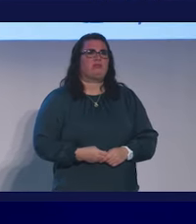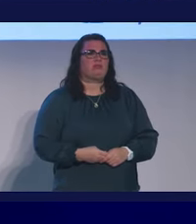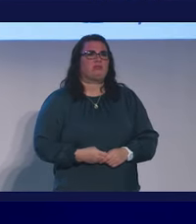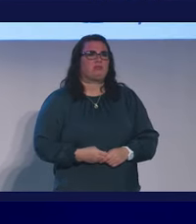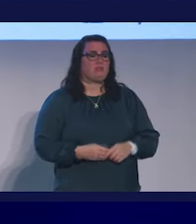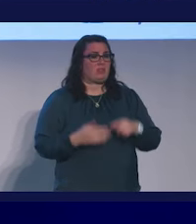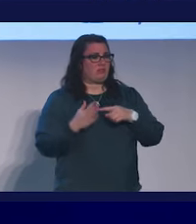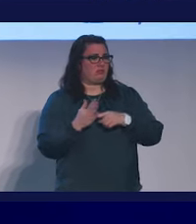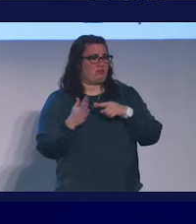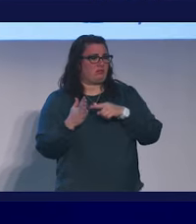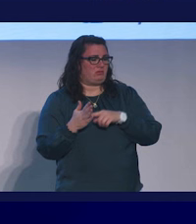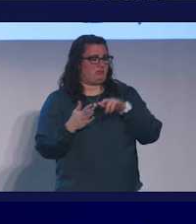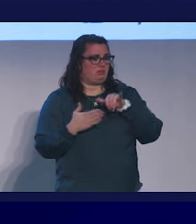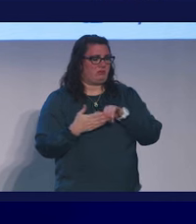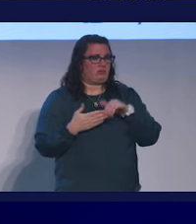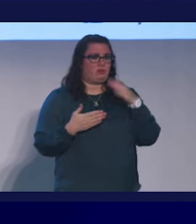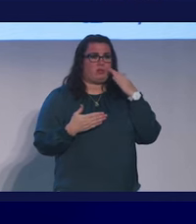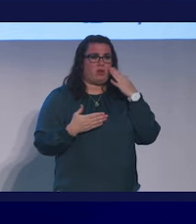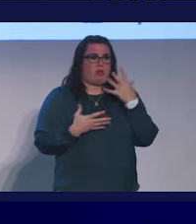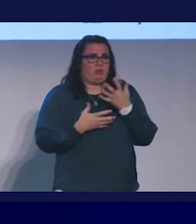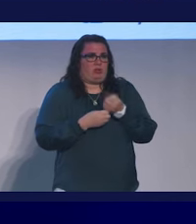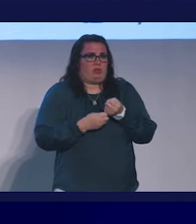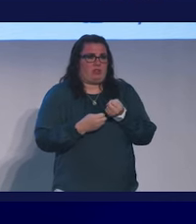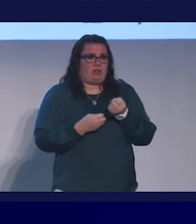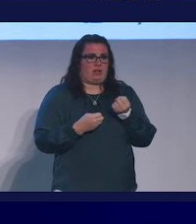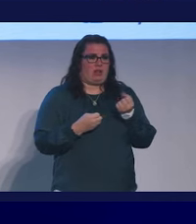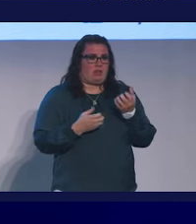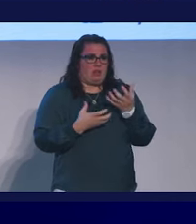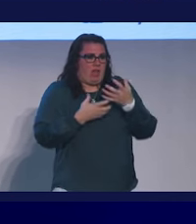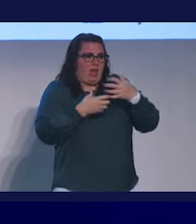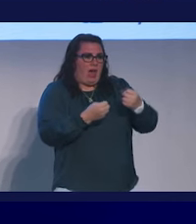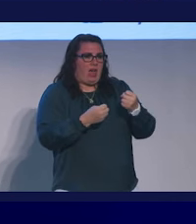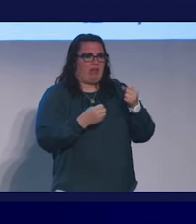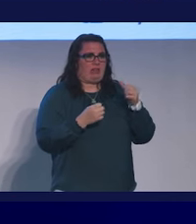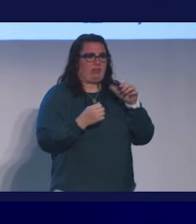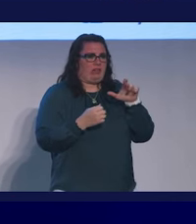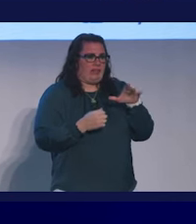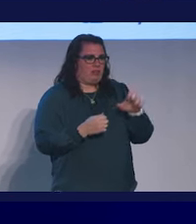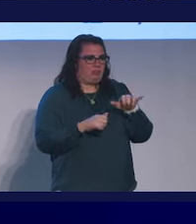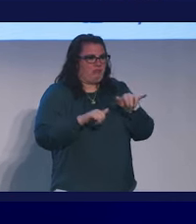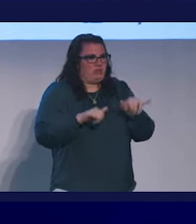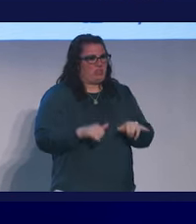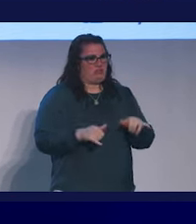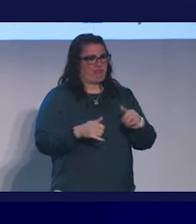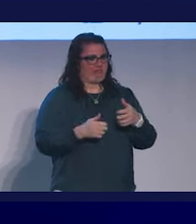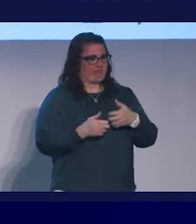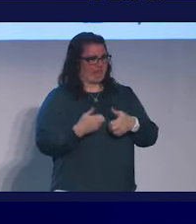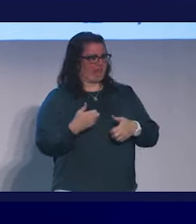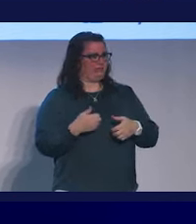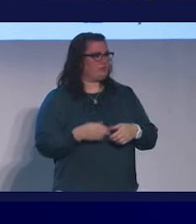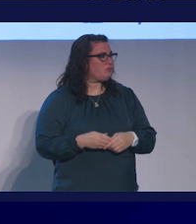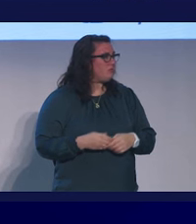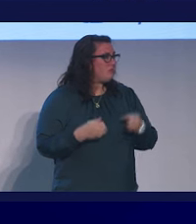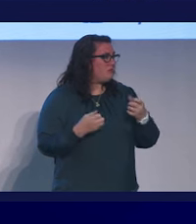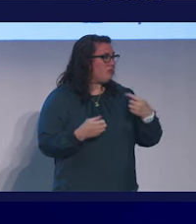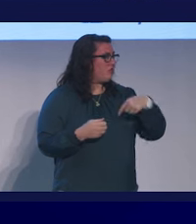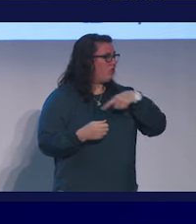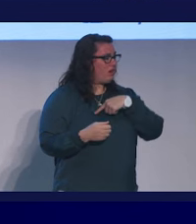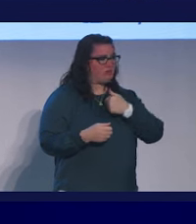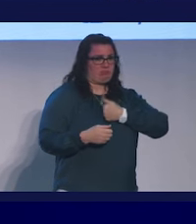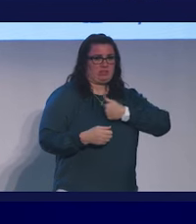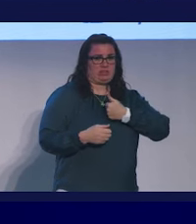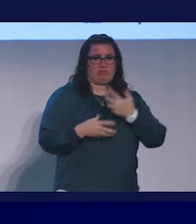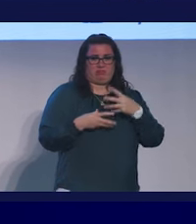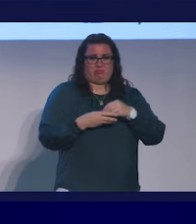Some examples. We know that trust in our healthcare system is at an all-time low. At a moment in time when many of us, myself